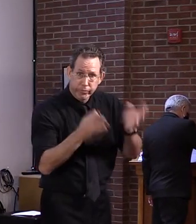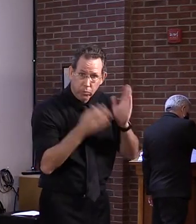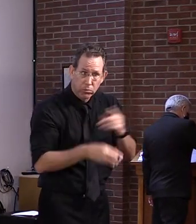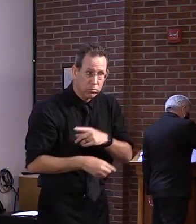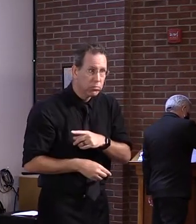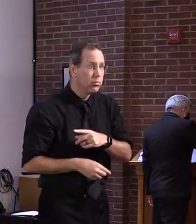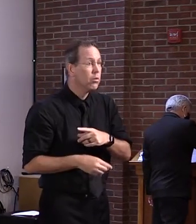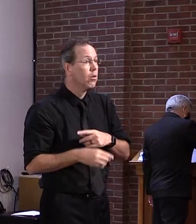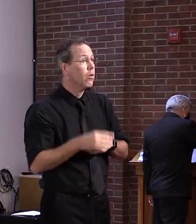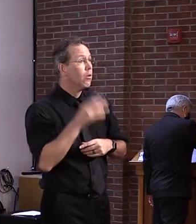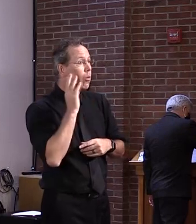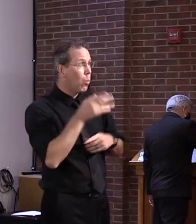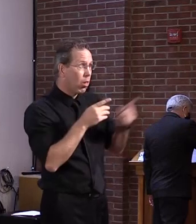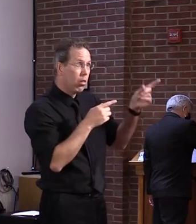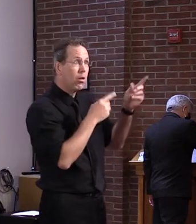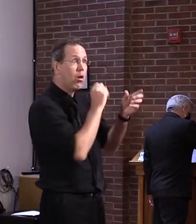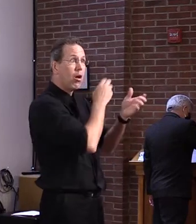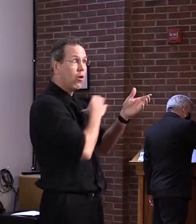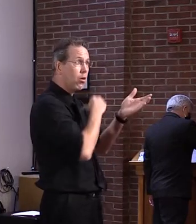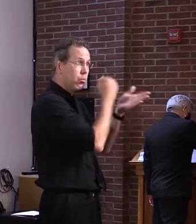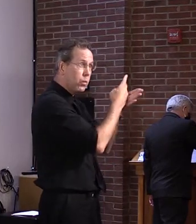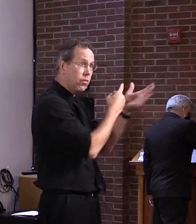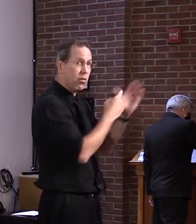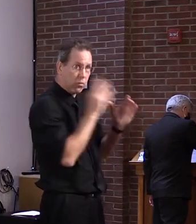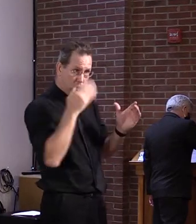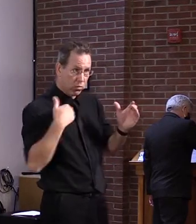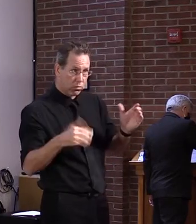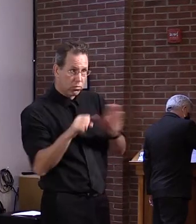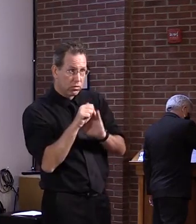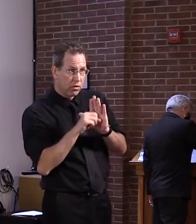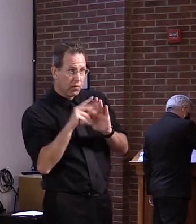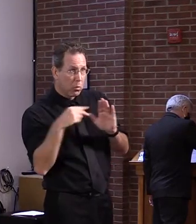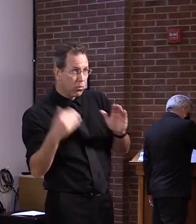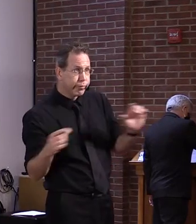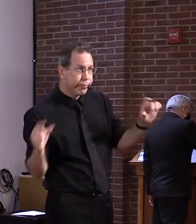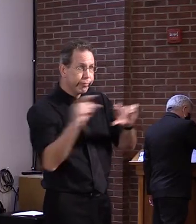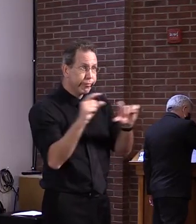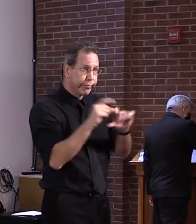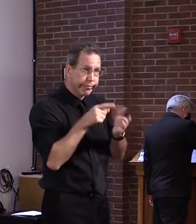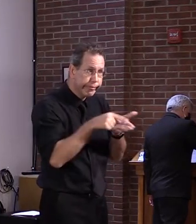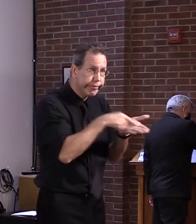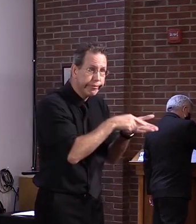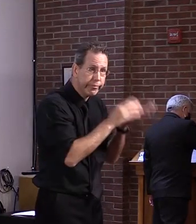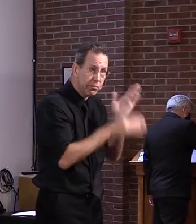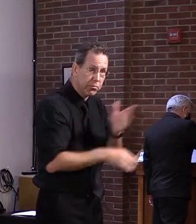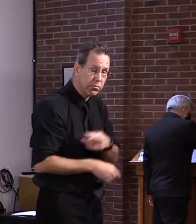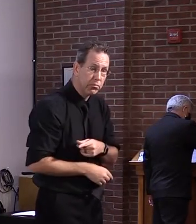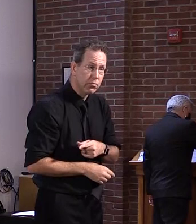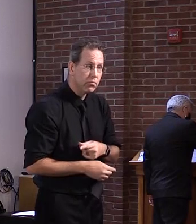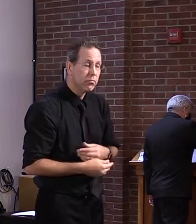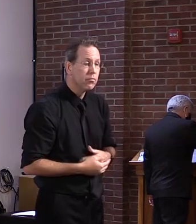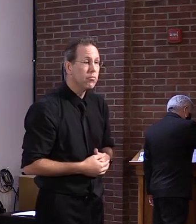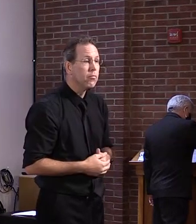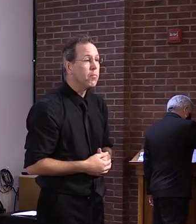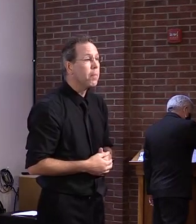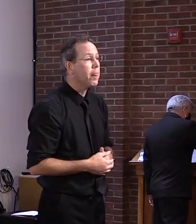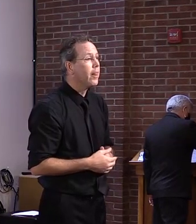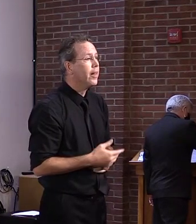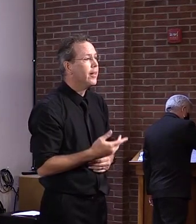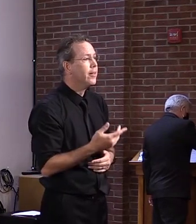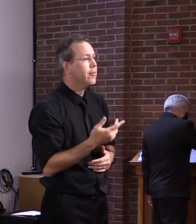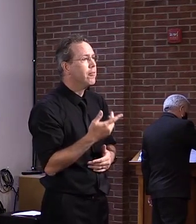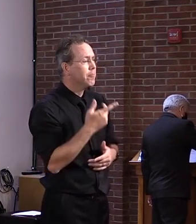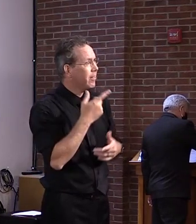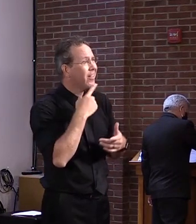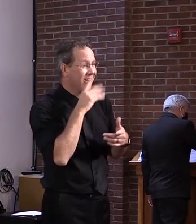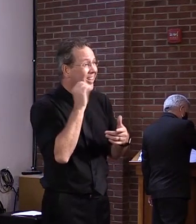they would get that money and then it'd be done. And would it be as one, do you know, would it be one, uh, fell swoop and one pot of money?